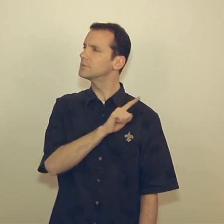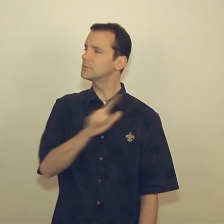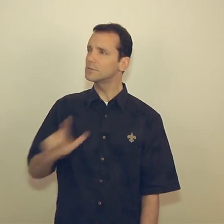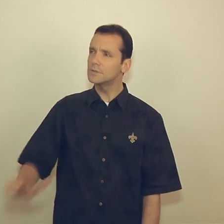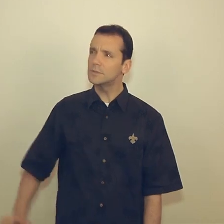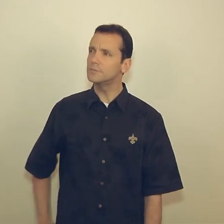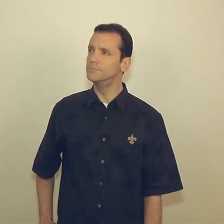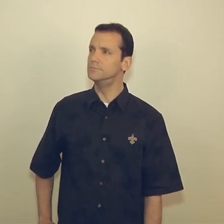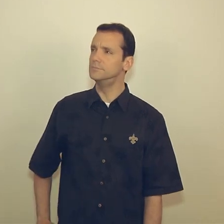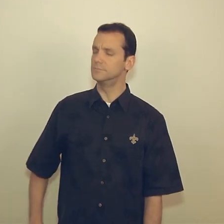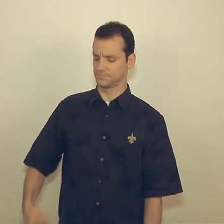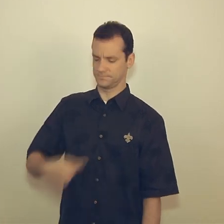Lord,